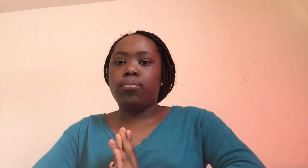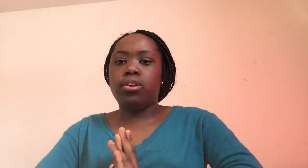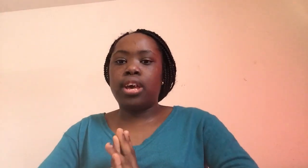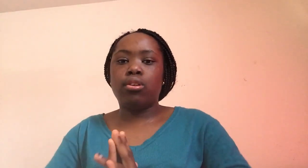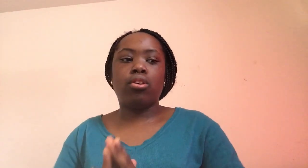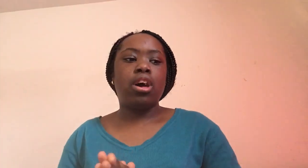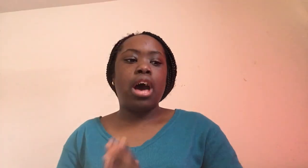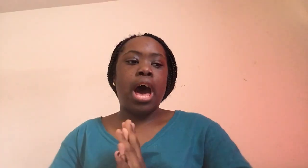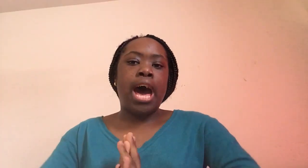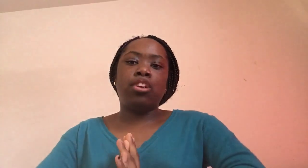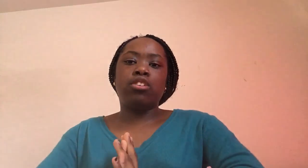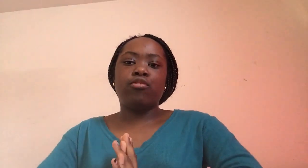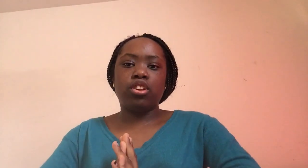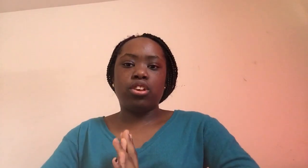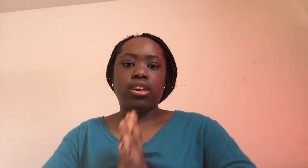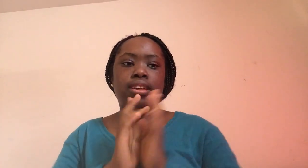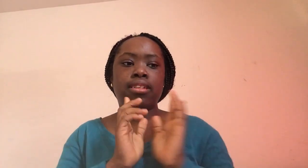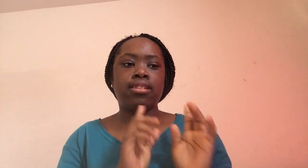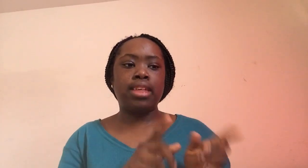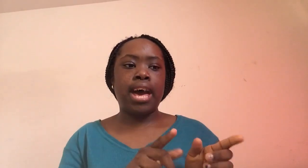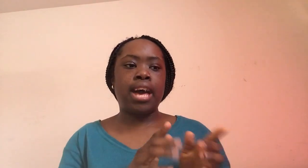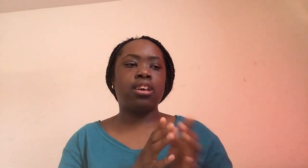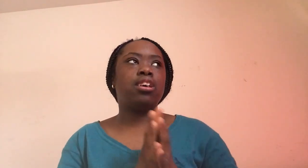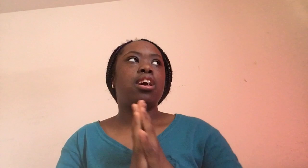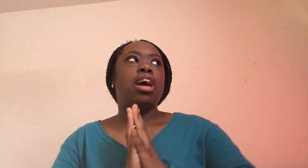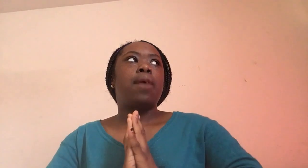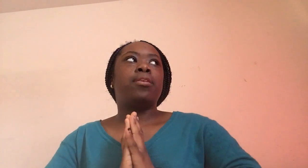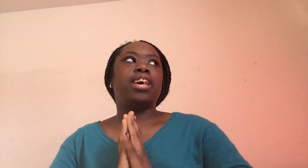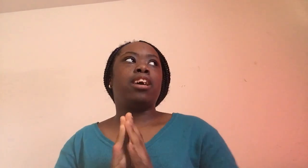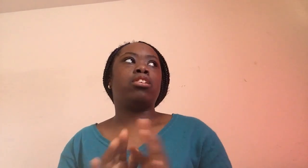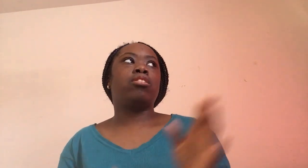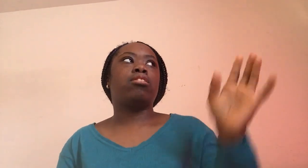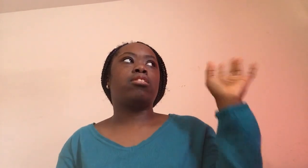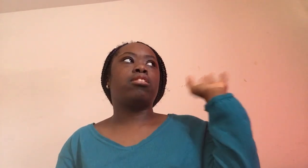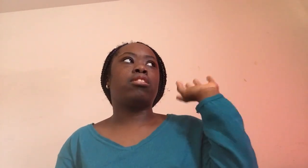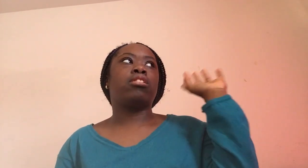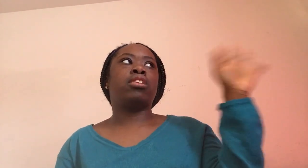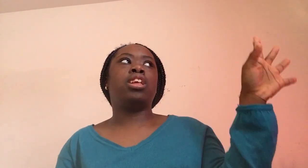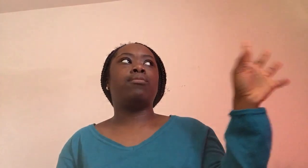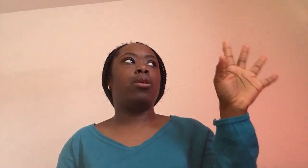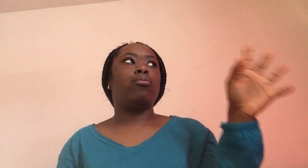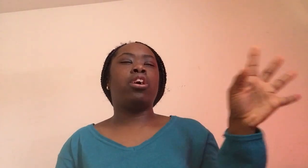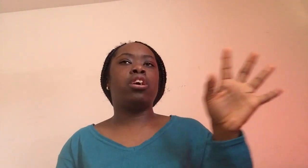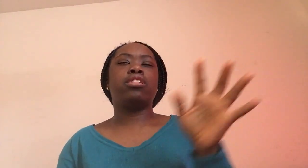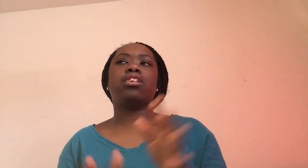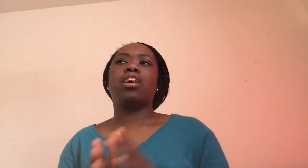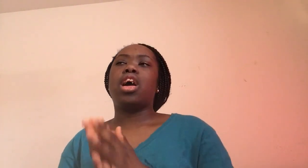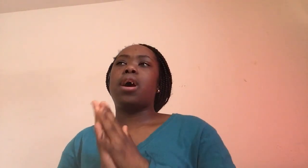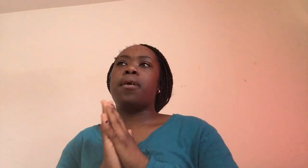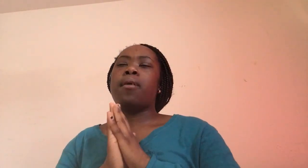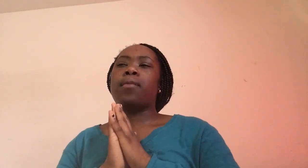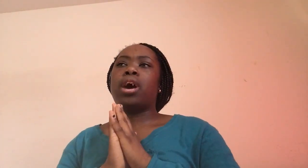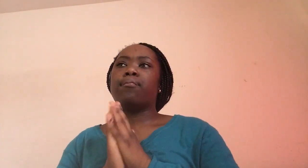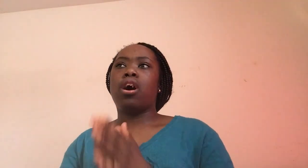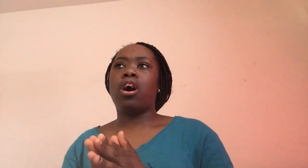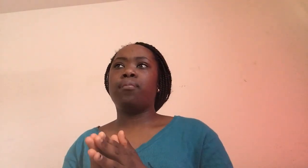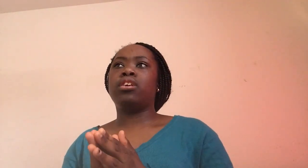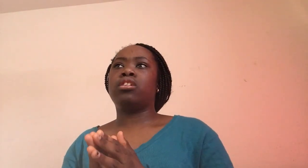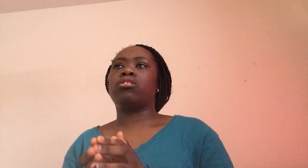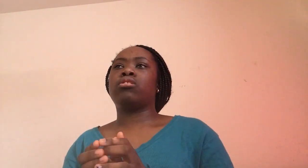channel. I just finished snack. My dad's gonna clean my walls and my mom is gonna